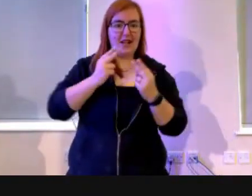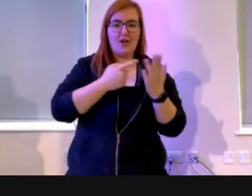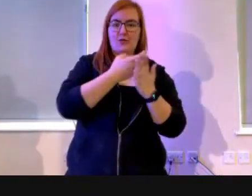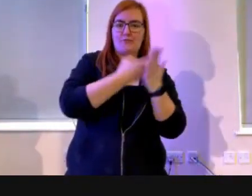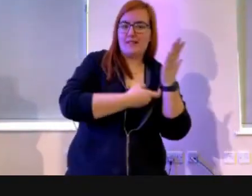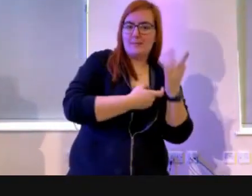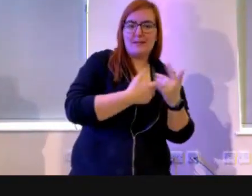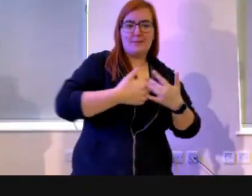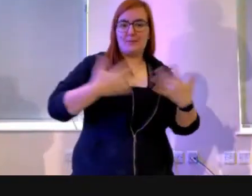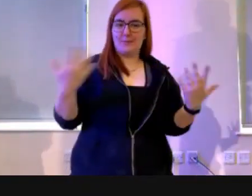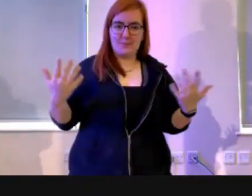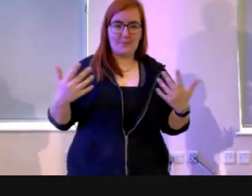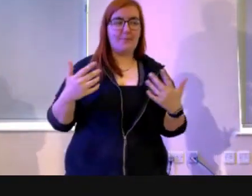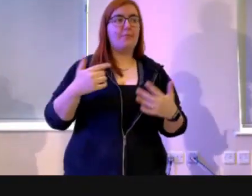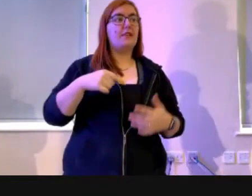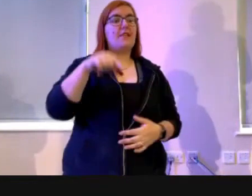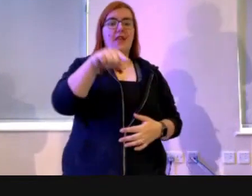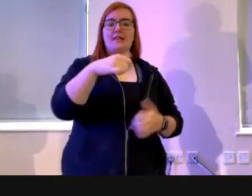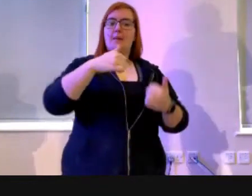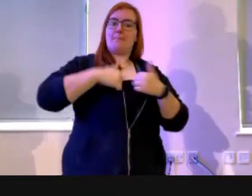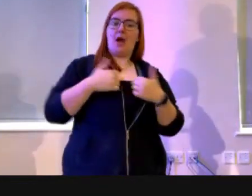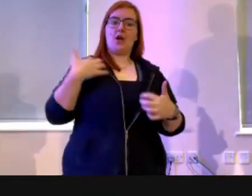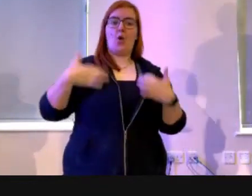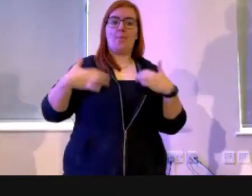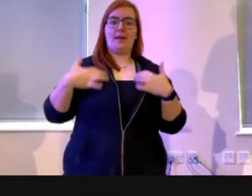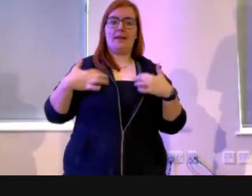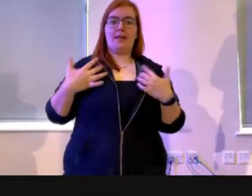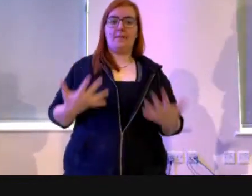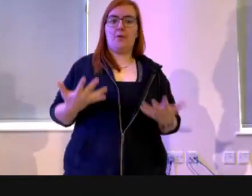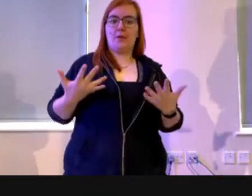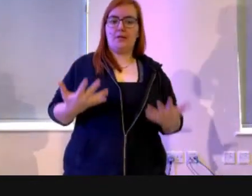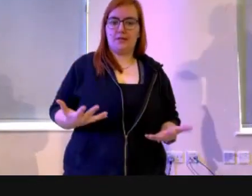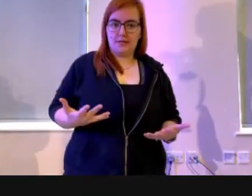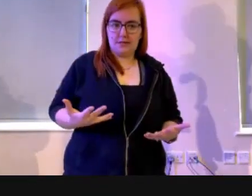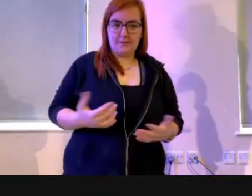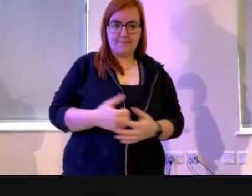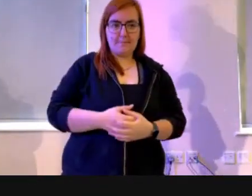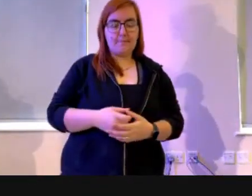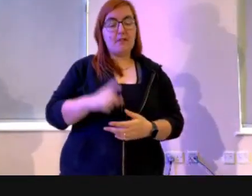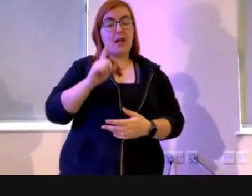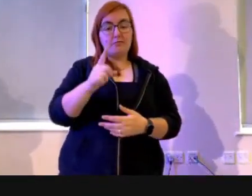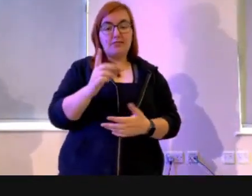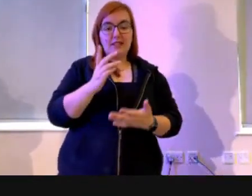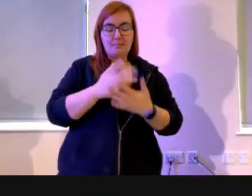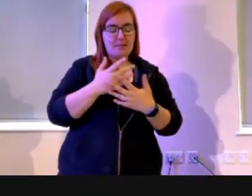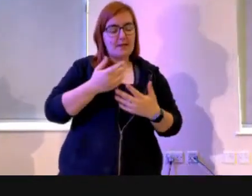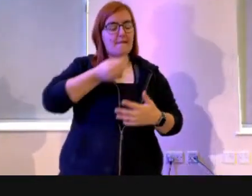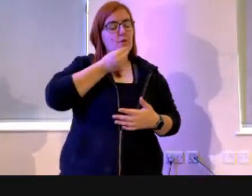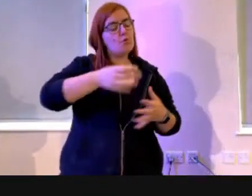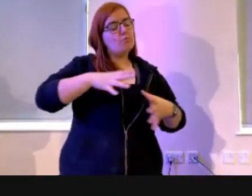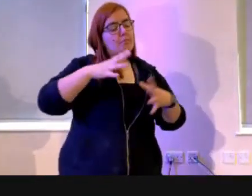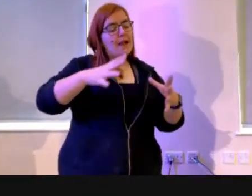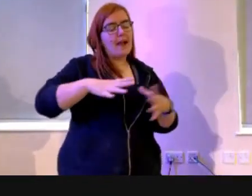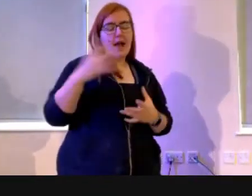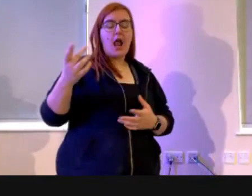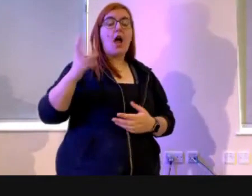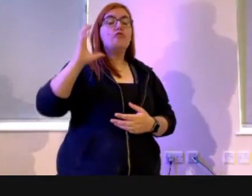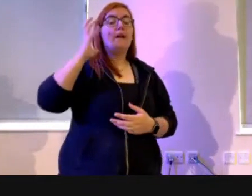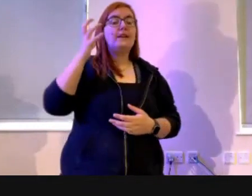sorts. I suppose you could say, that is my hobby at this time of life. And while I'm preparing my food, I like to flick on the radio. I listen to